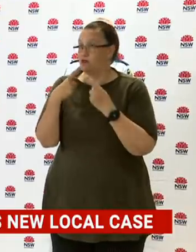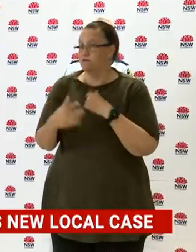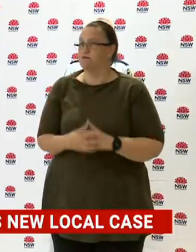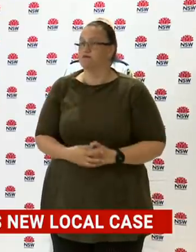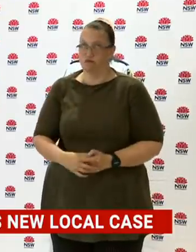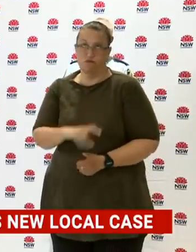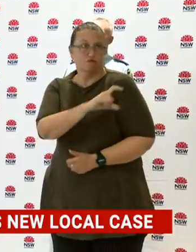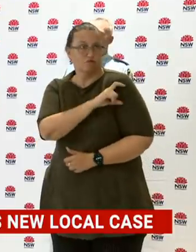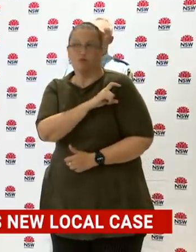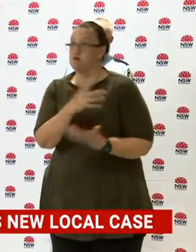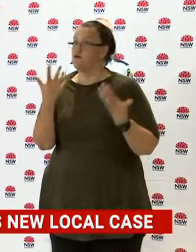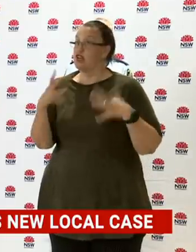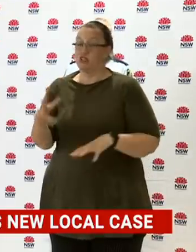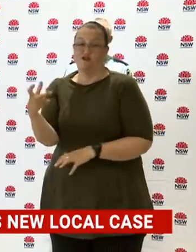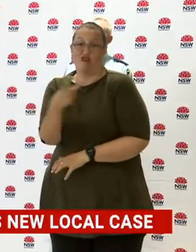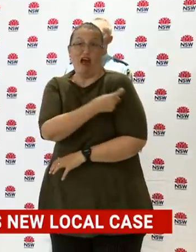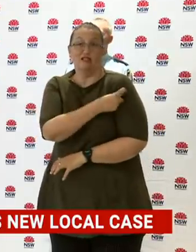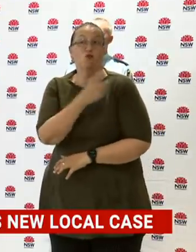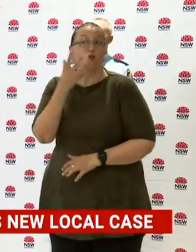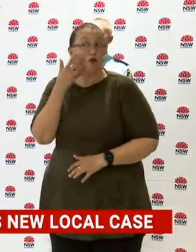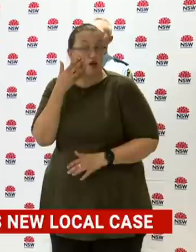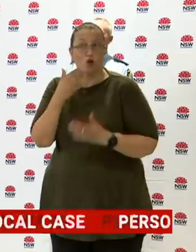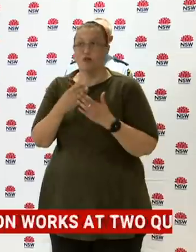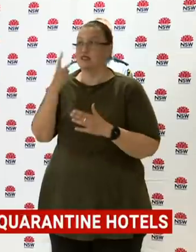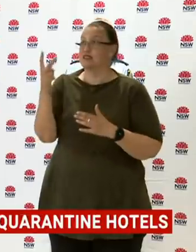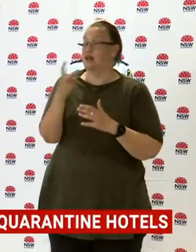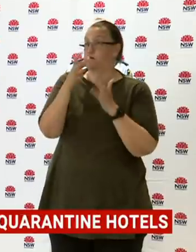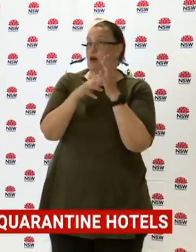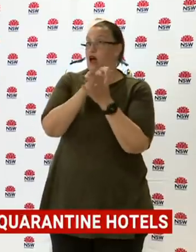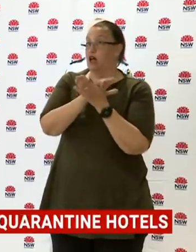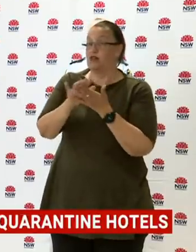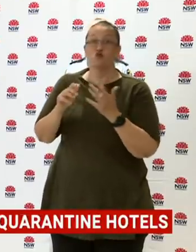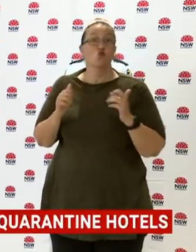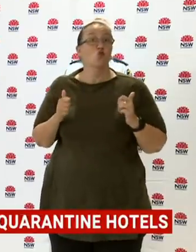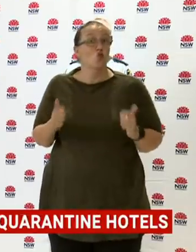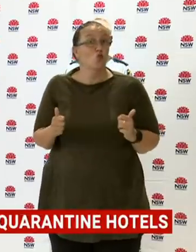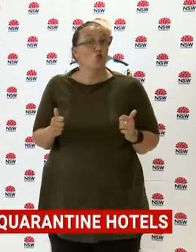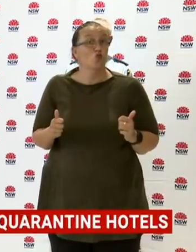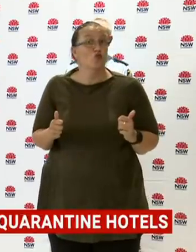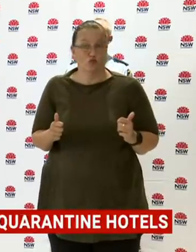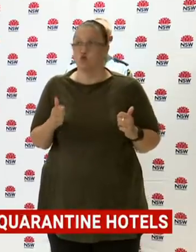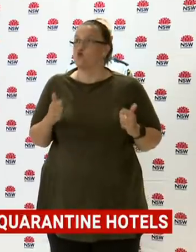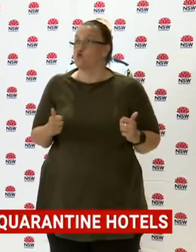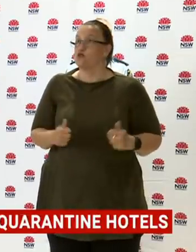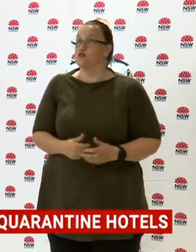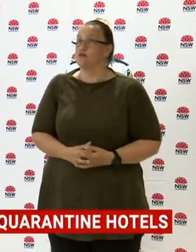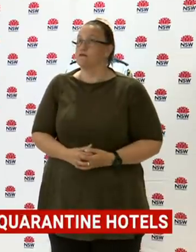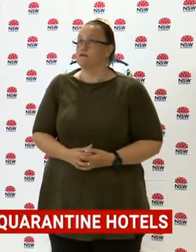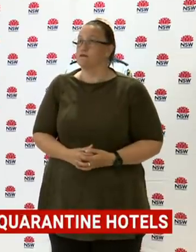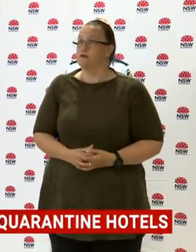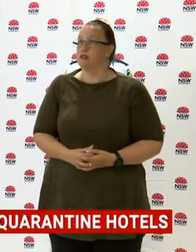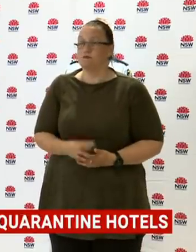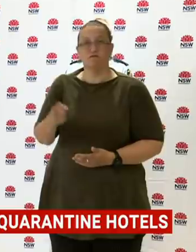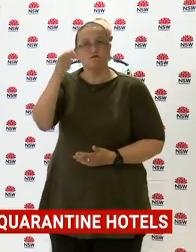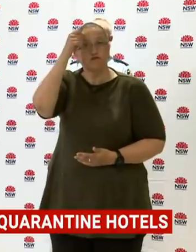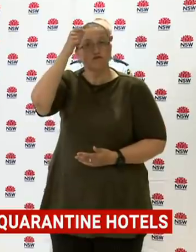on the 2nd of March, which is obviously good news. But as you'd all be